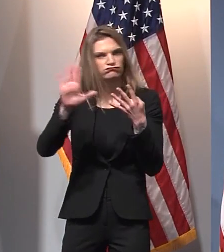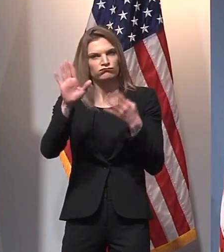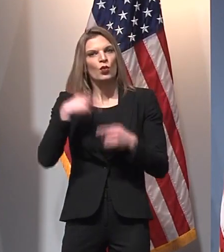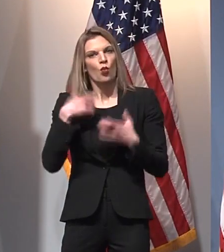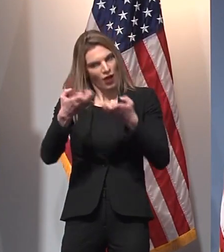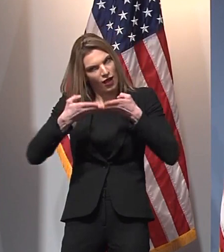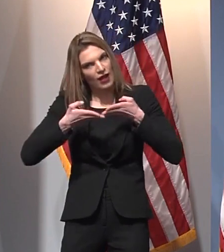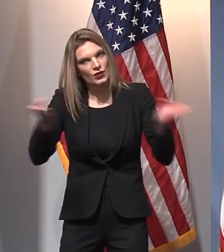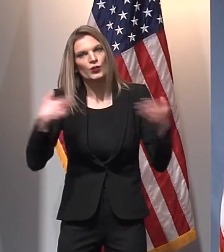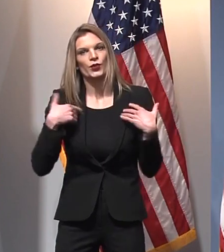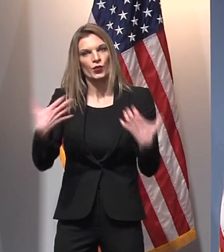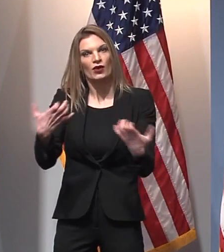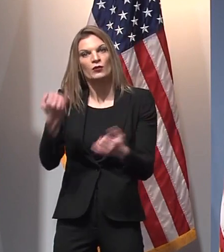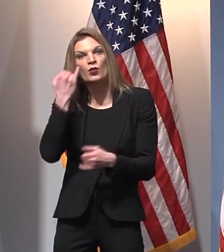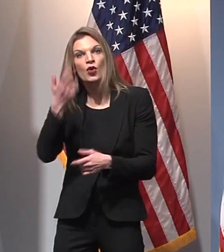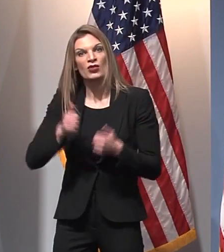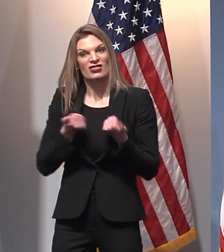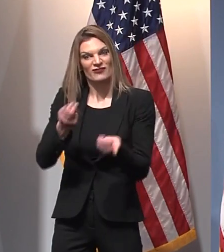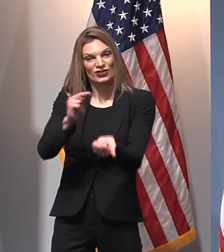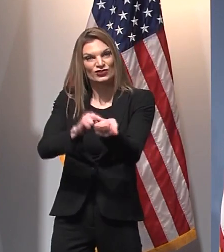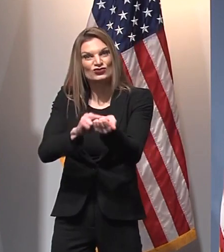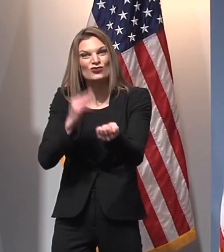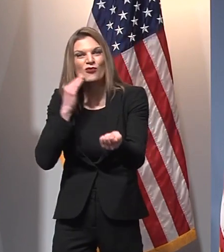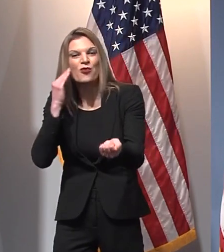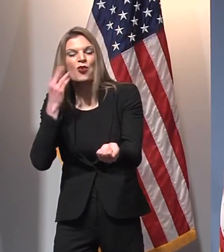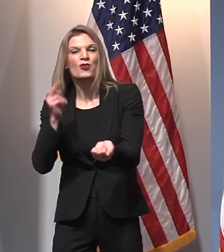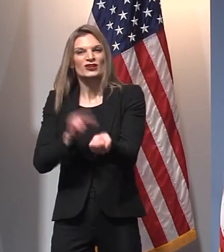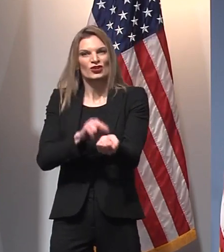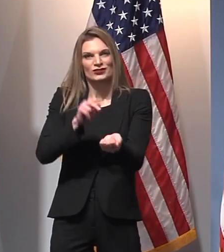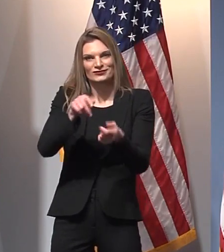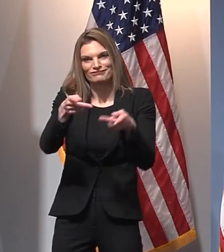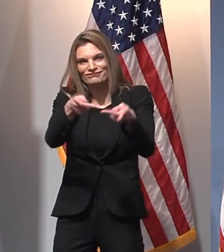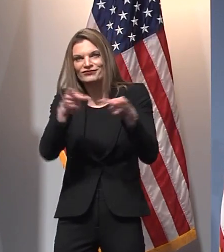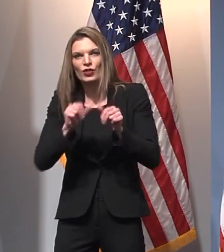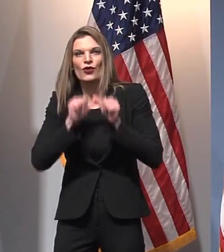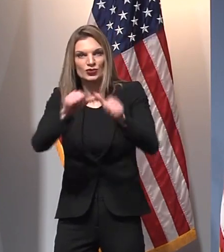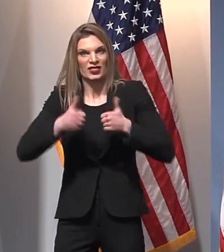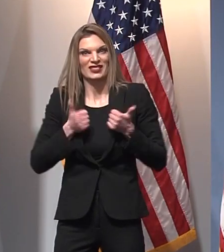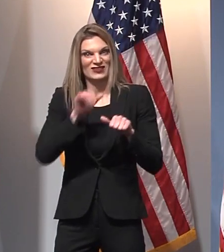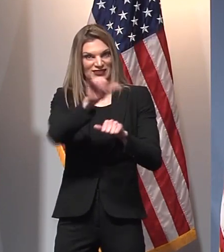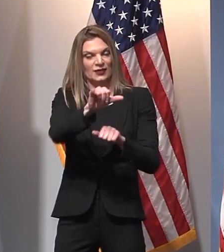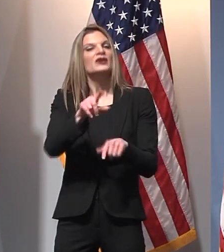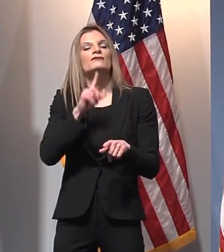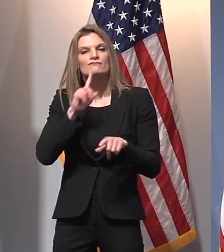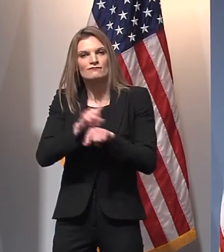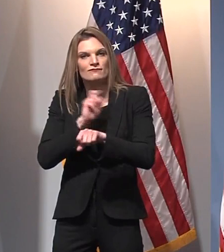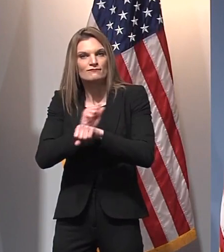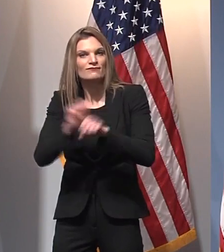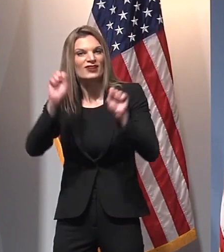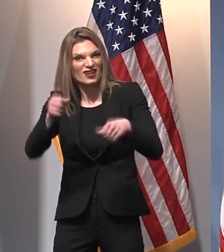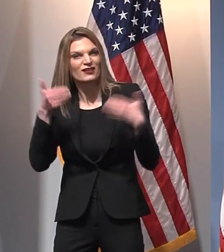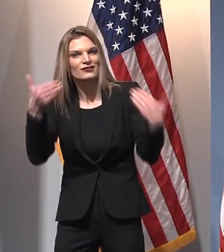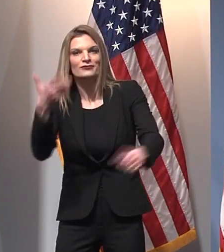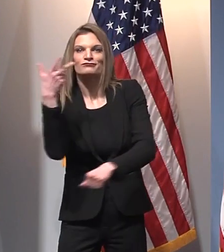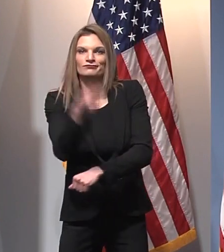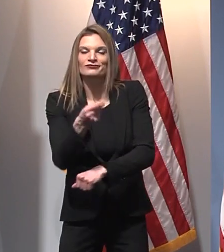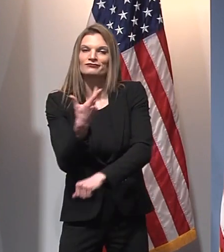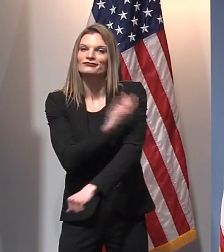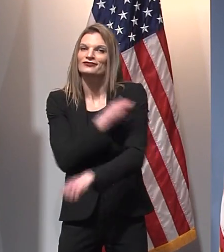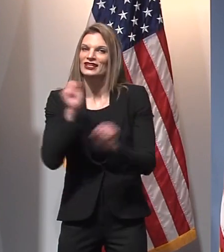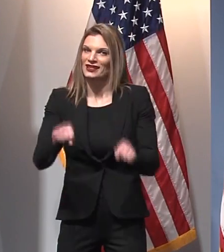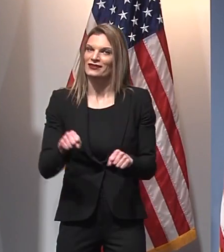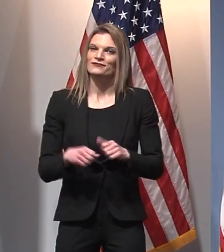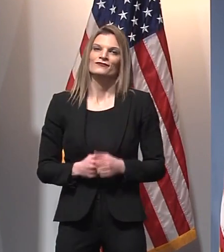in Michigan that wants a vaccine having had an opportunity to receive at least a first dose. This week, we've